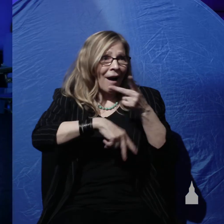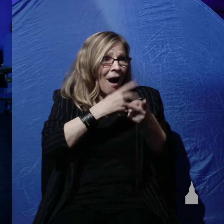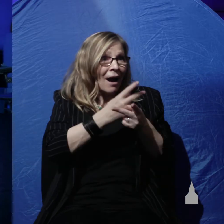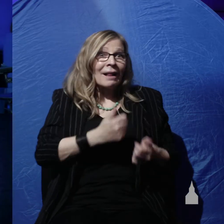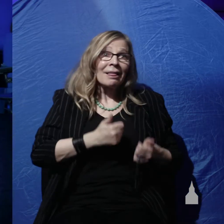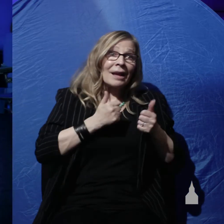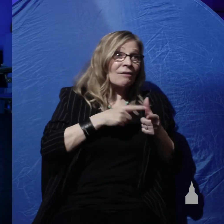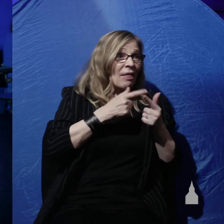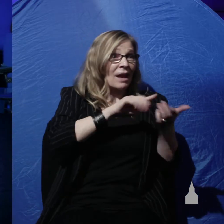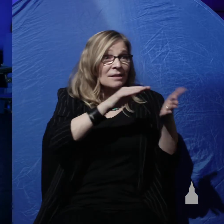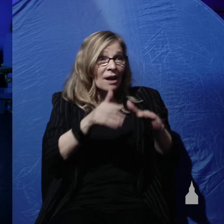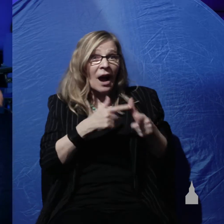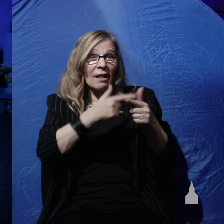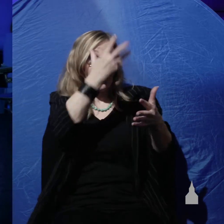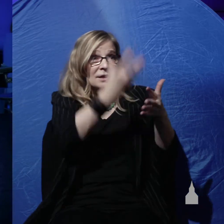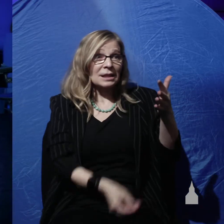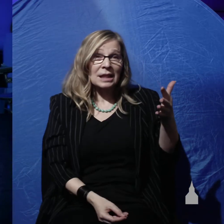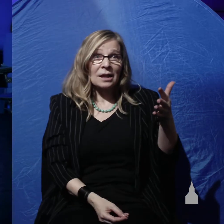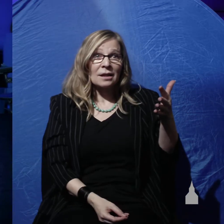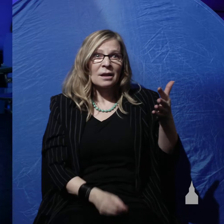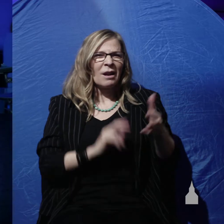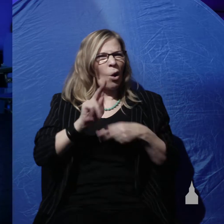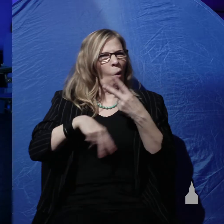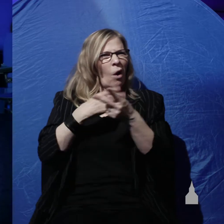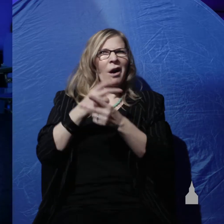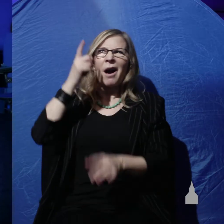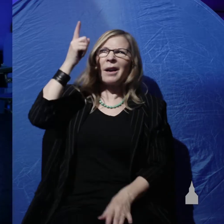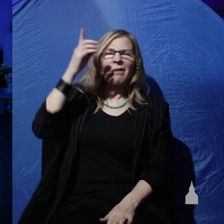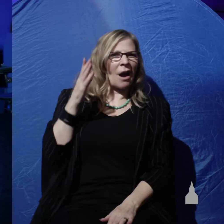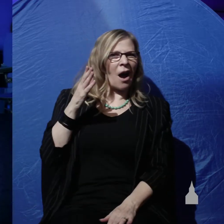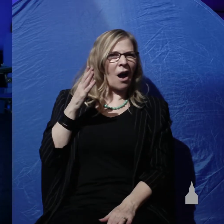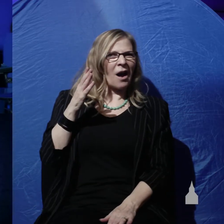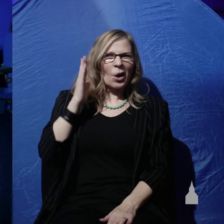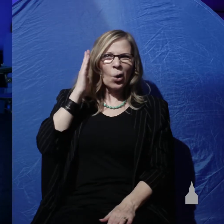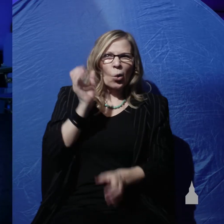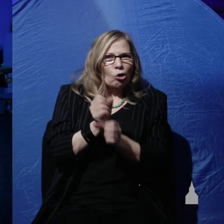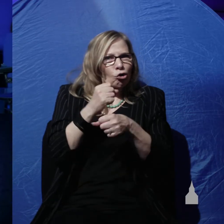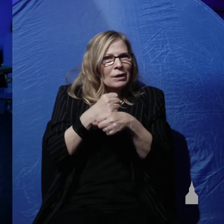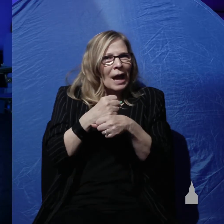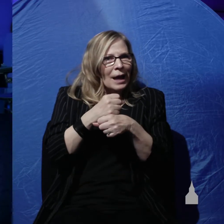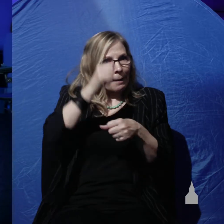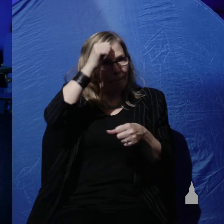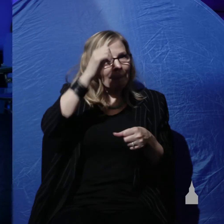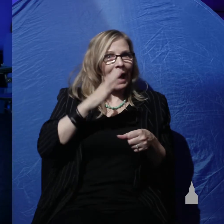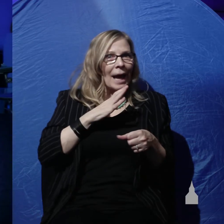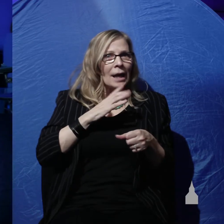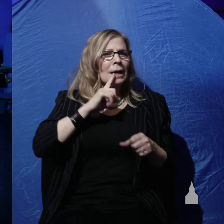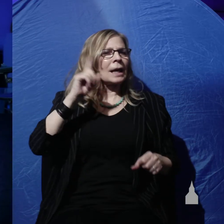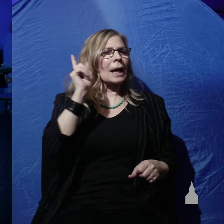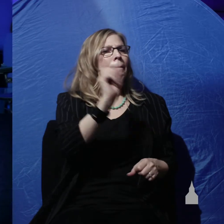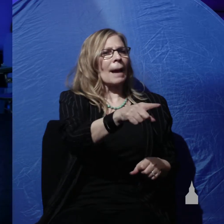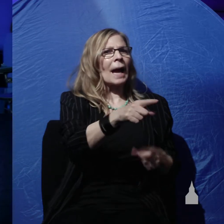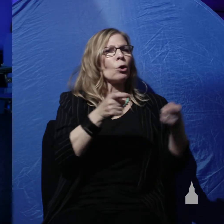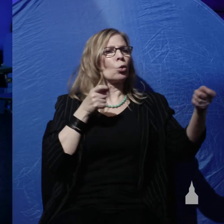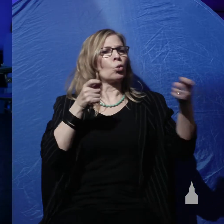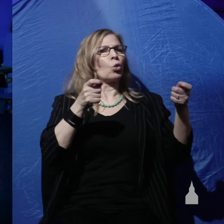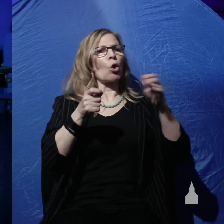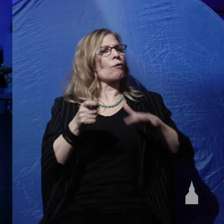died and went extinct. What kind of a God would create man and command them to rule over all the